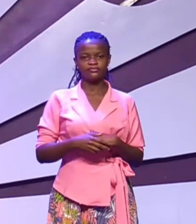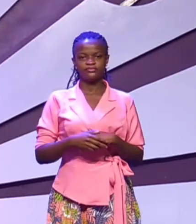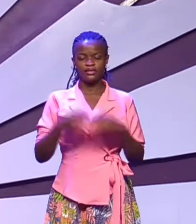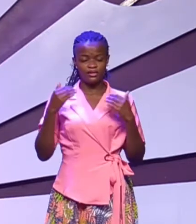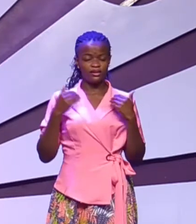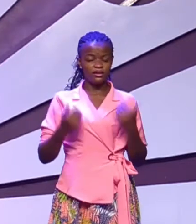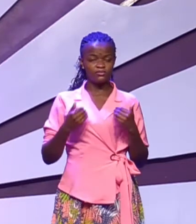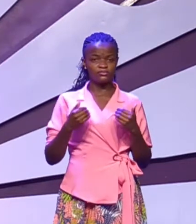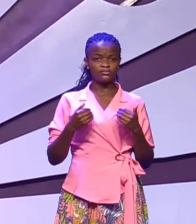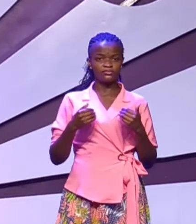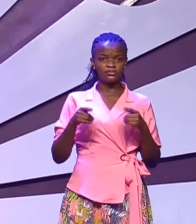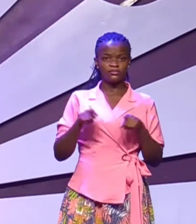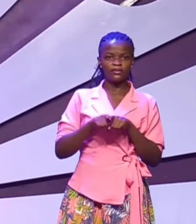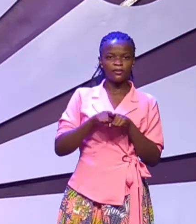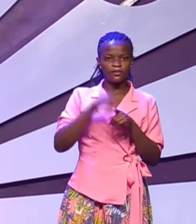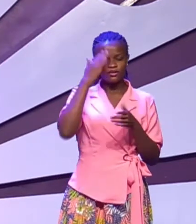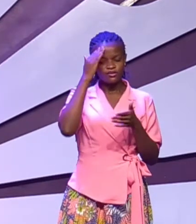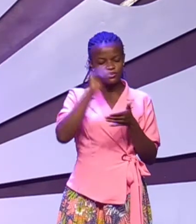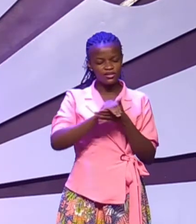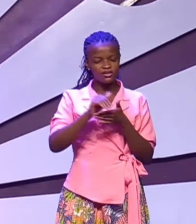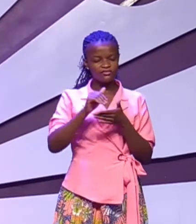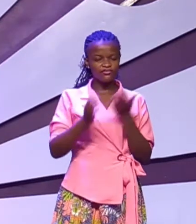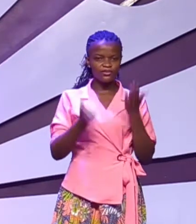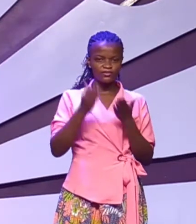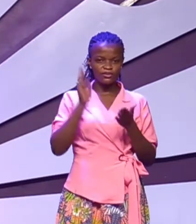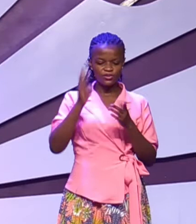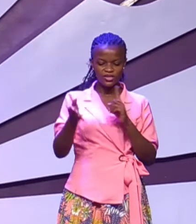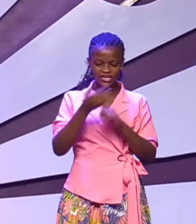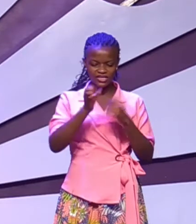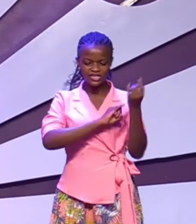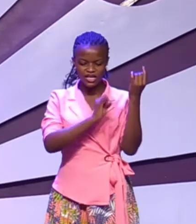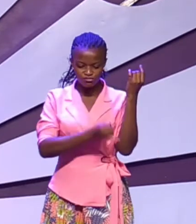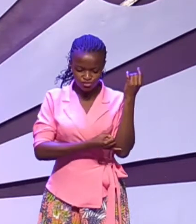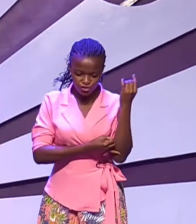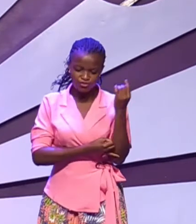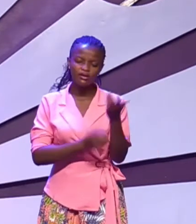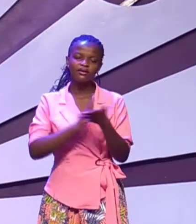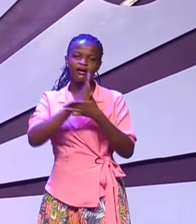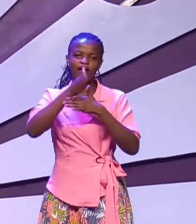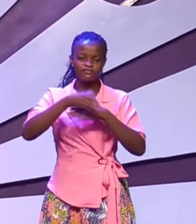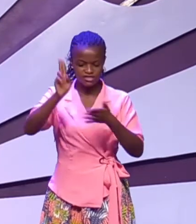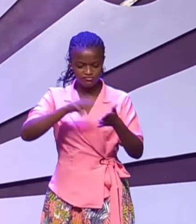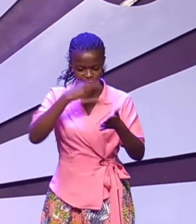Have you ever believed that you would get a particular job and you failed to get that job?